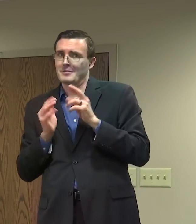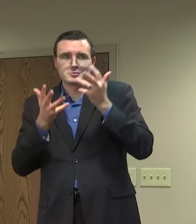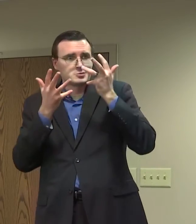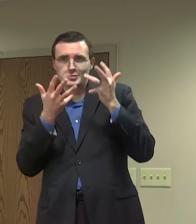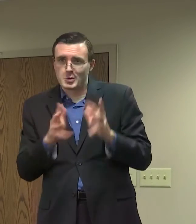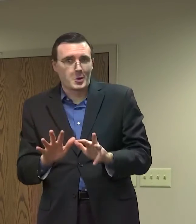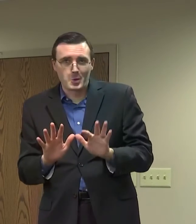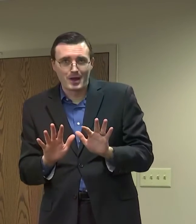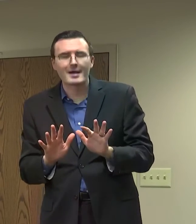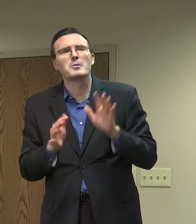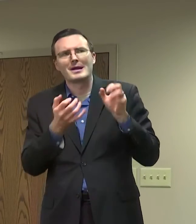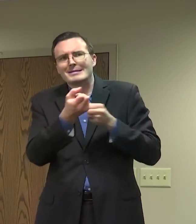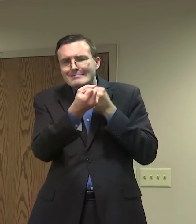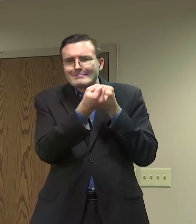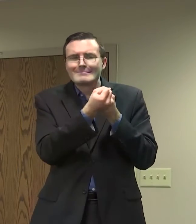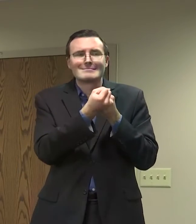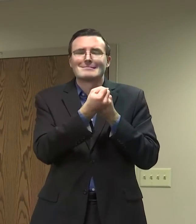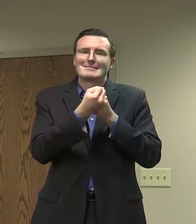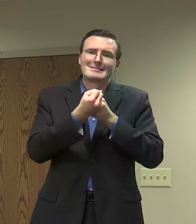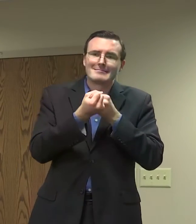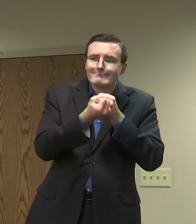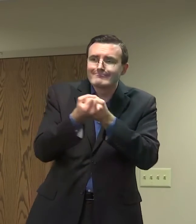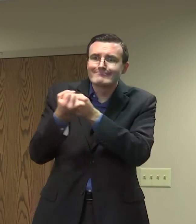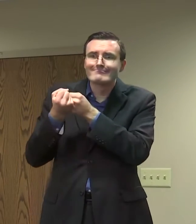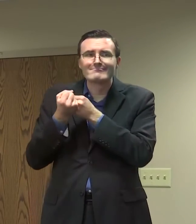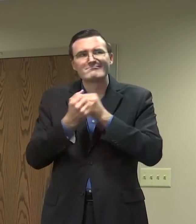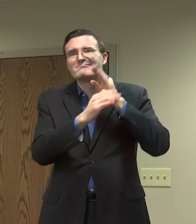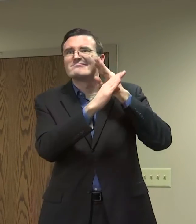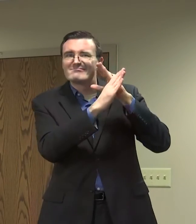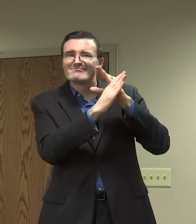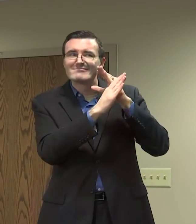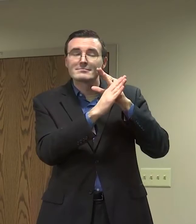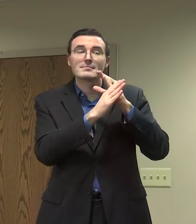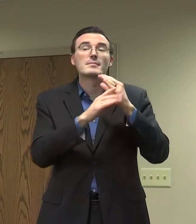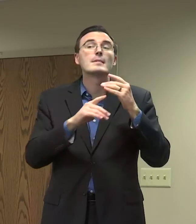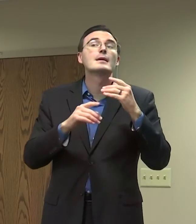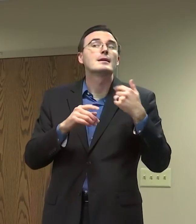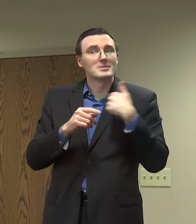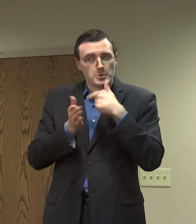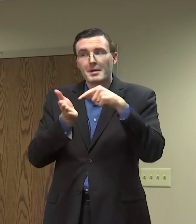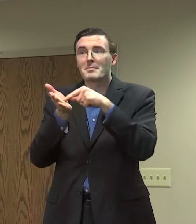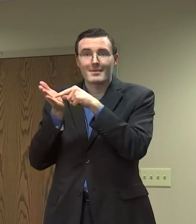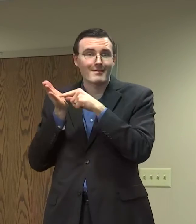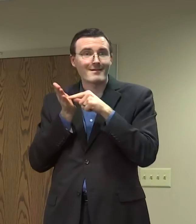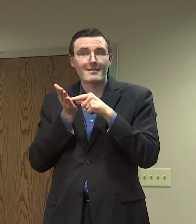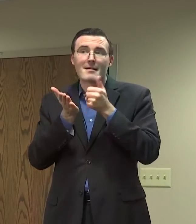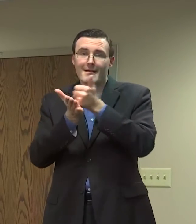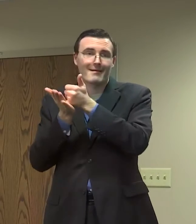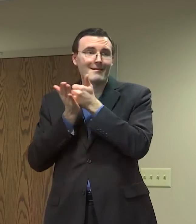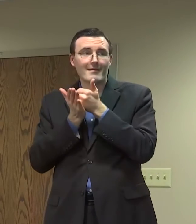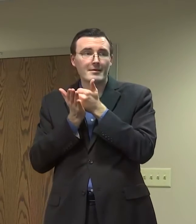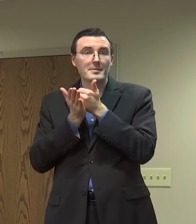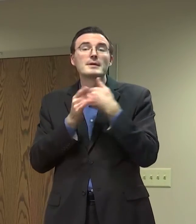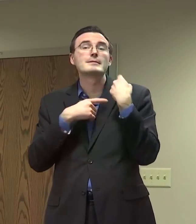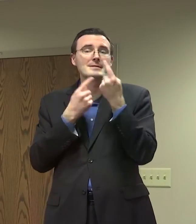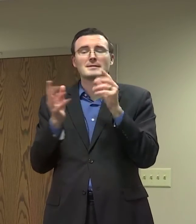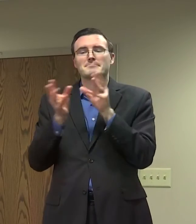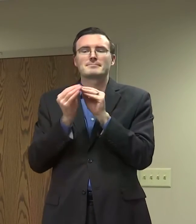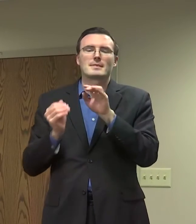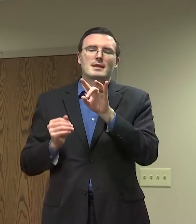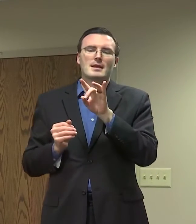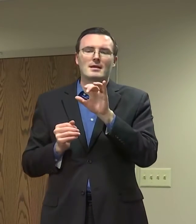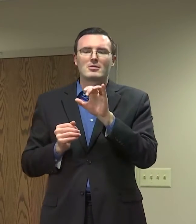and households pay their rent or mortgage. To date, we have helped over 880 families pay their rent and mortgage